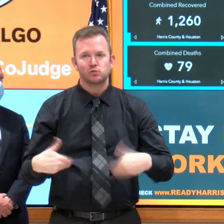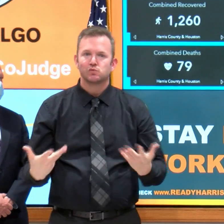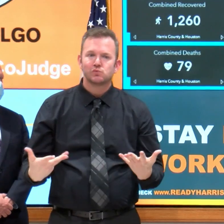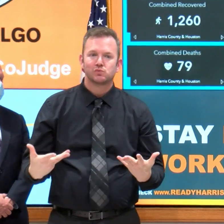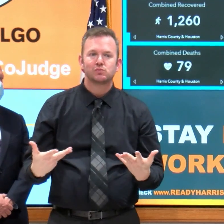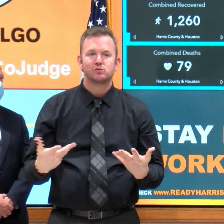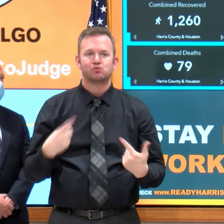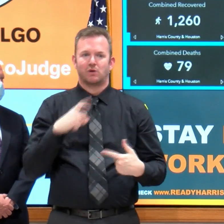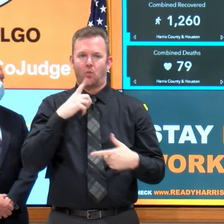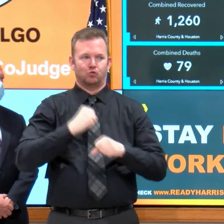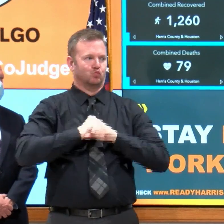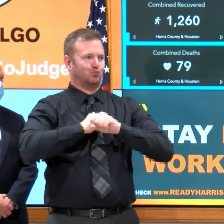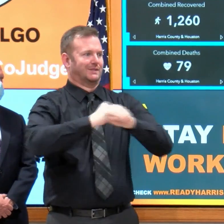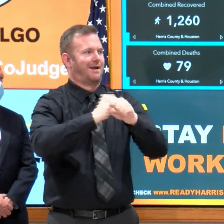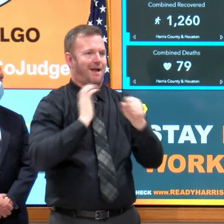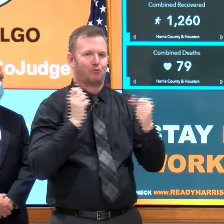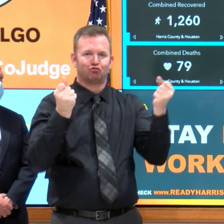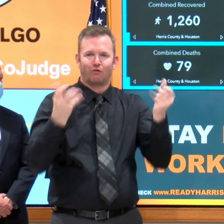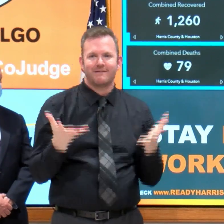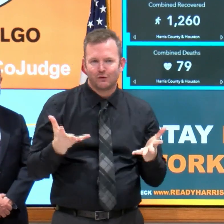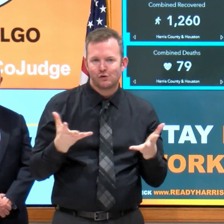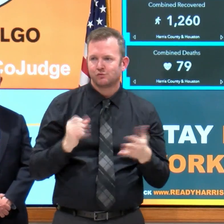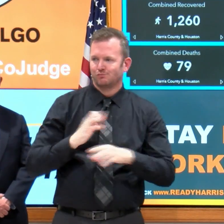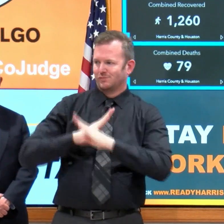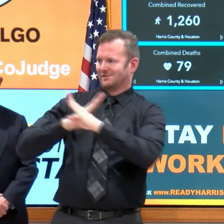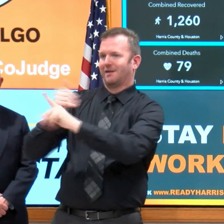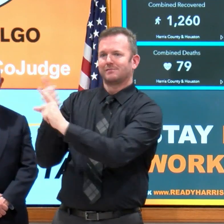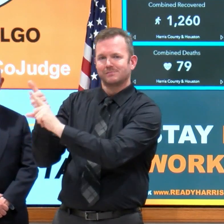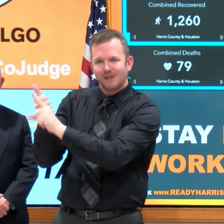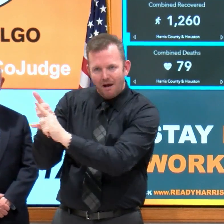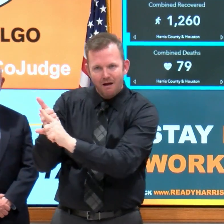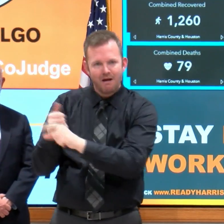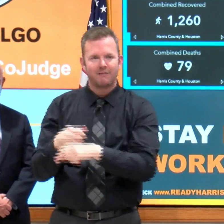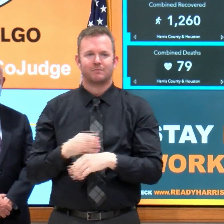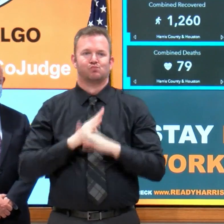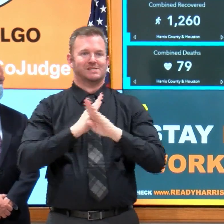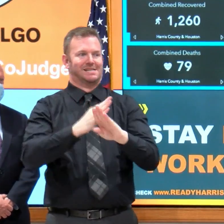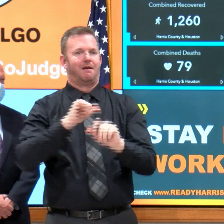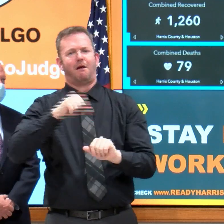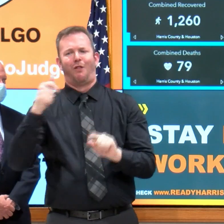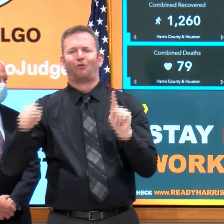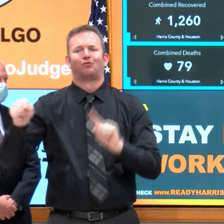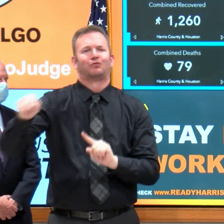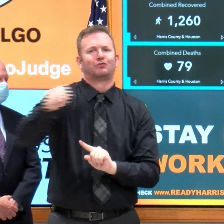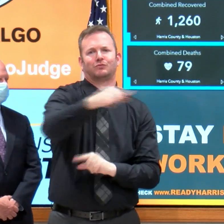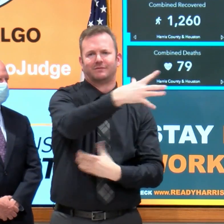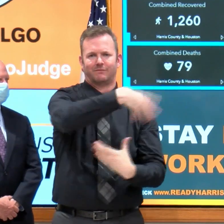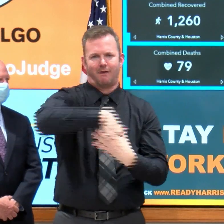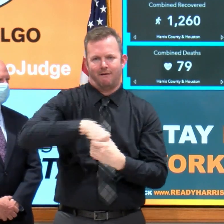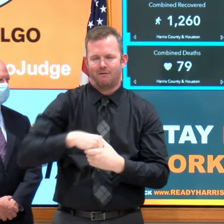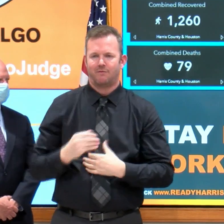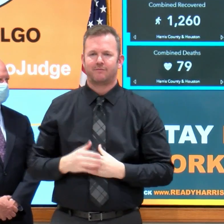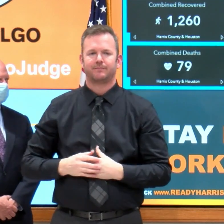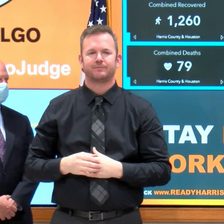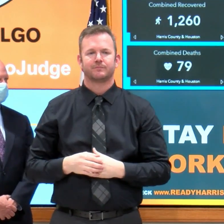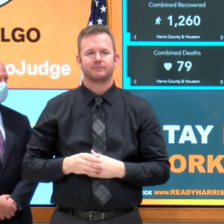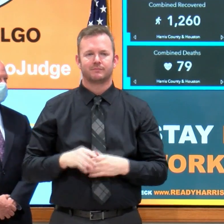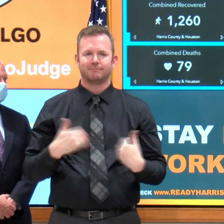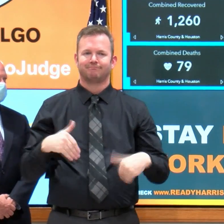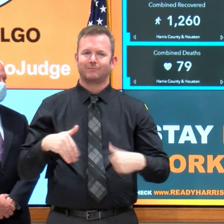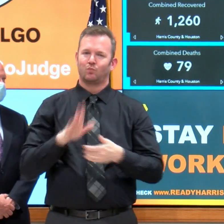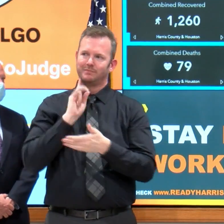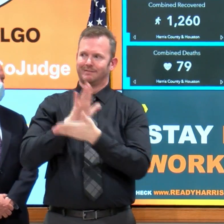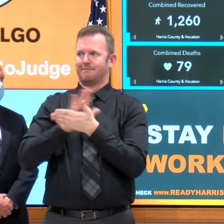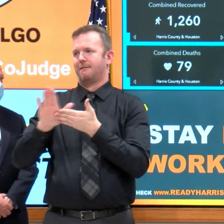you want to protect the passengers themselves, people need to get used transit. It will be very helpful to put on a facial covering.